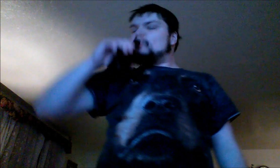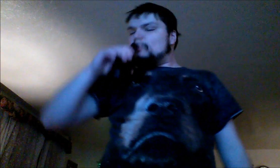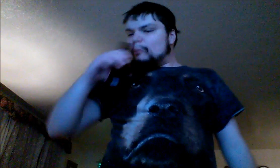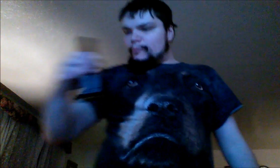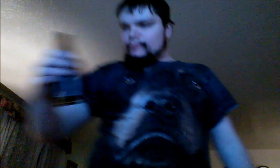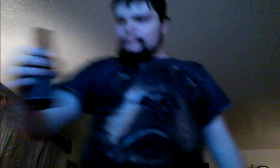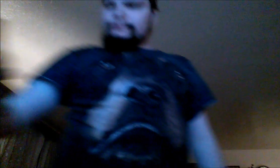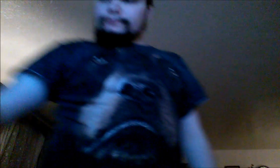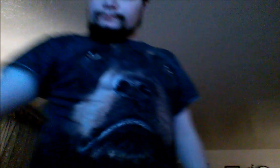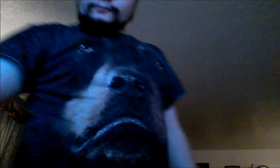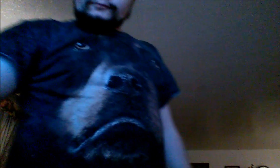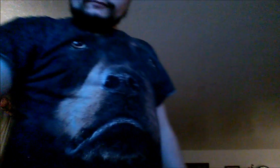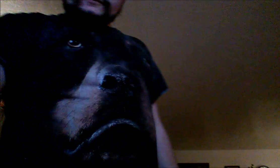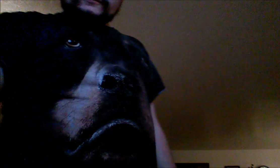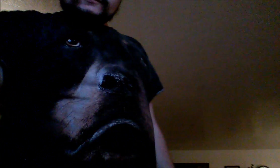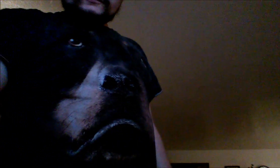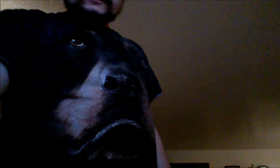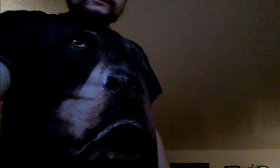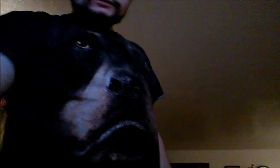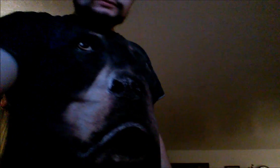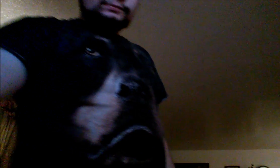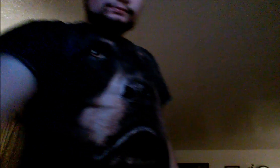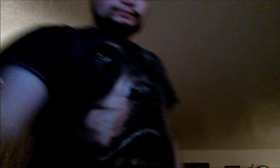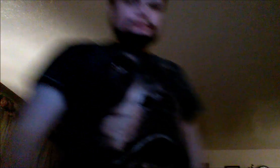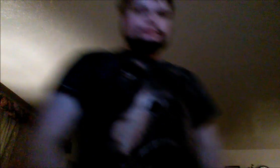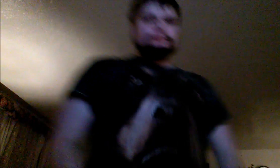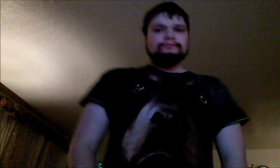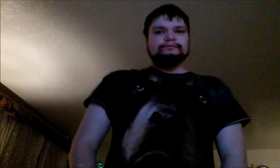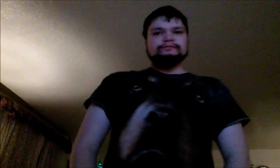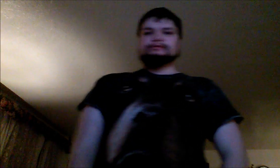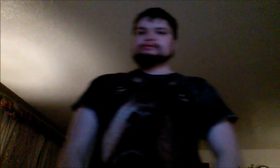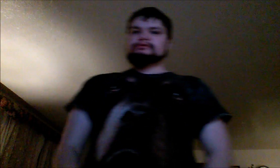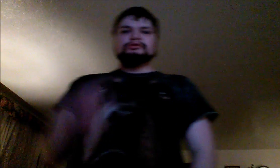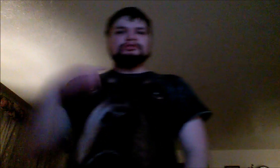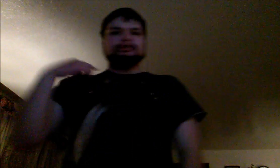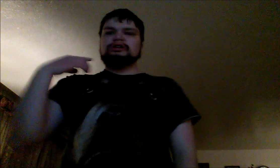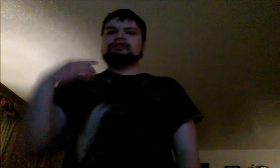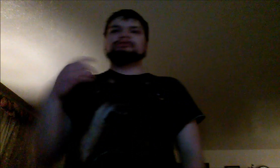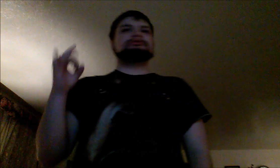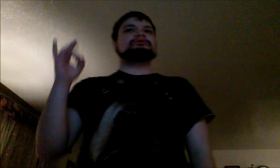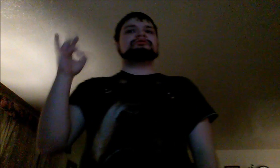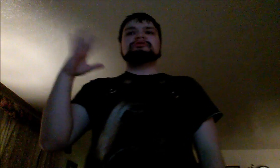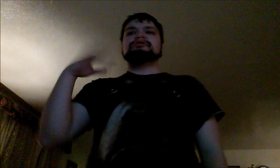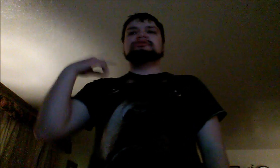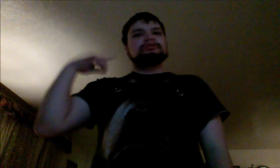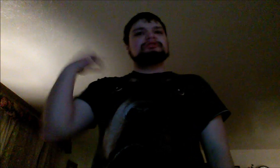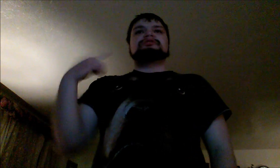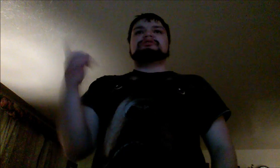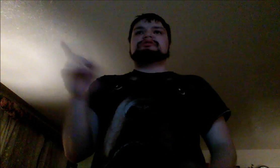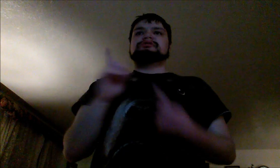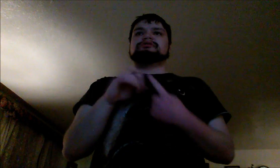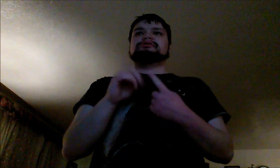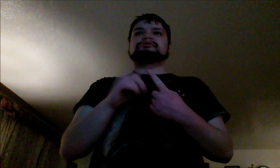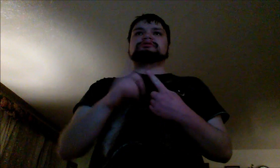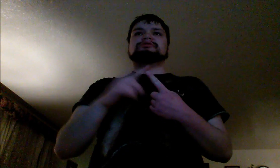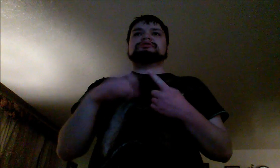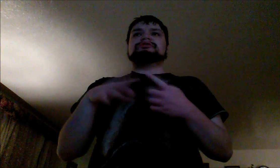fragrances for her. Receive three pensions with your Calvin Klein fragrance purchase. It's the spontaneous moments of a relationship